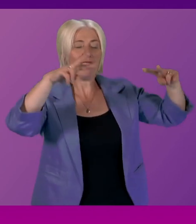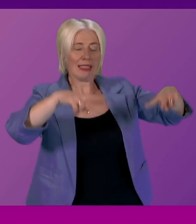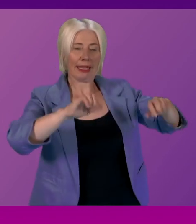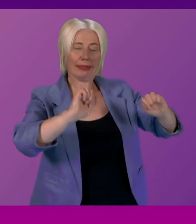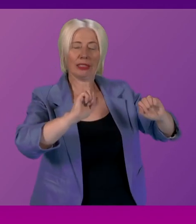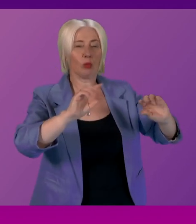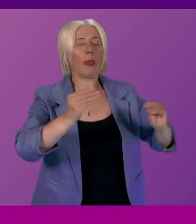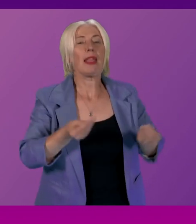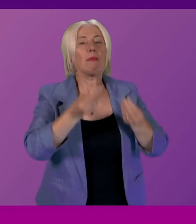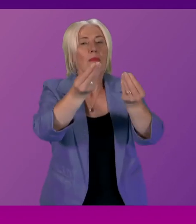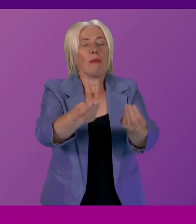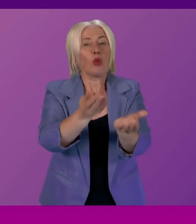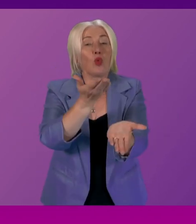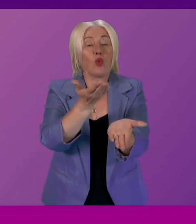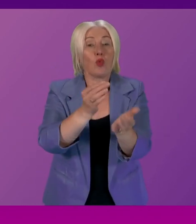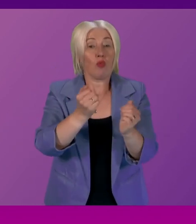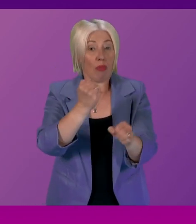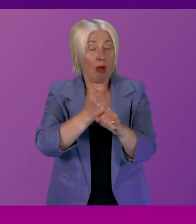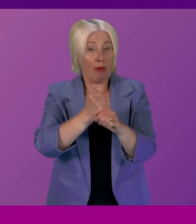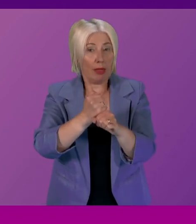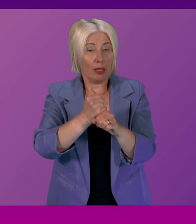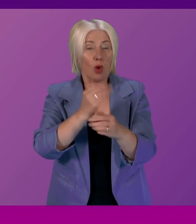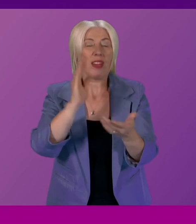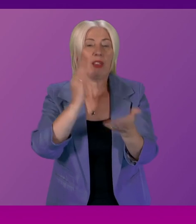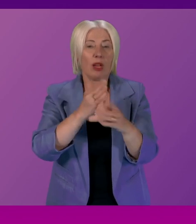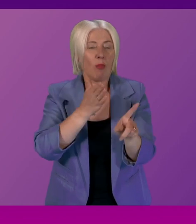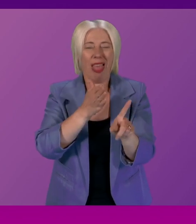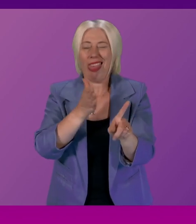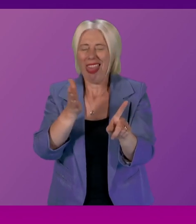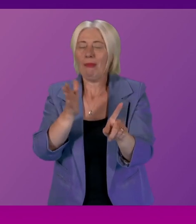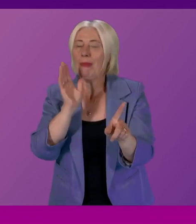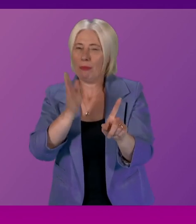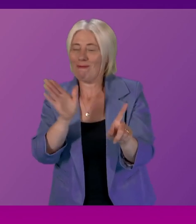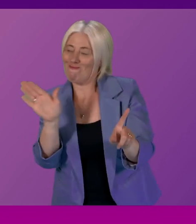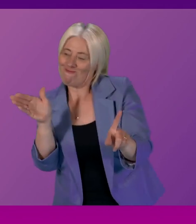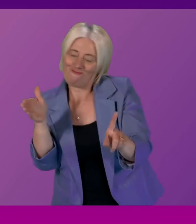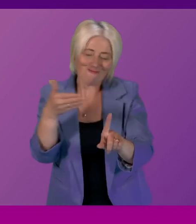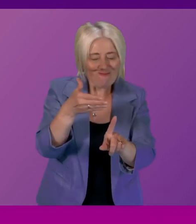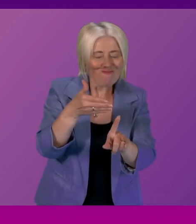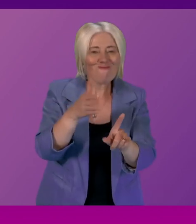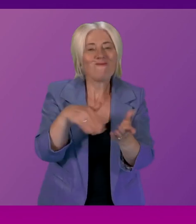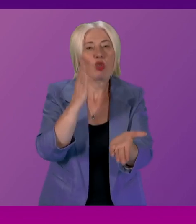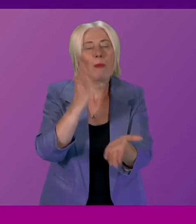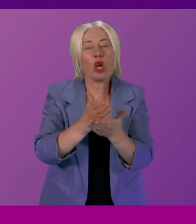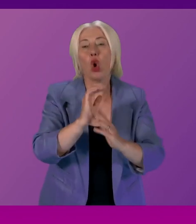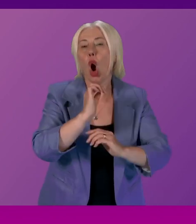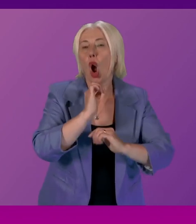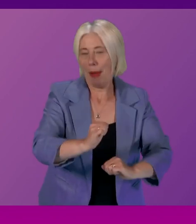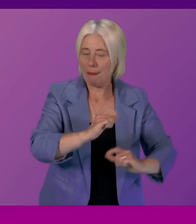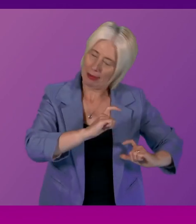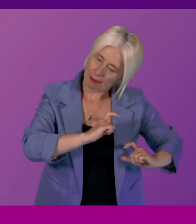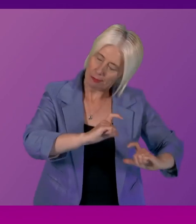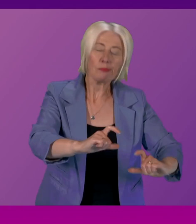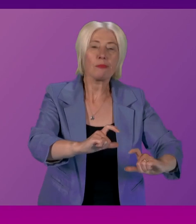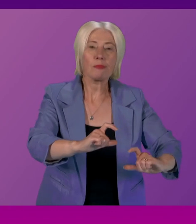to the government and we have to make sure we're back on track to meet that commitment in relation